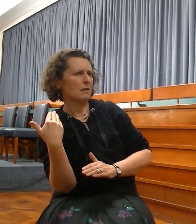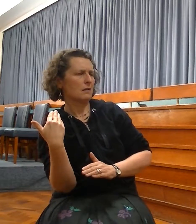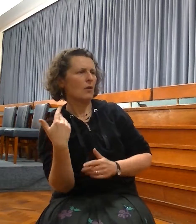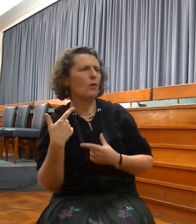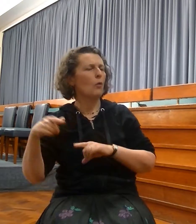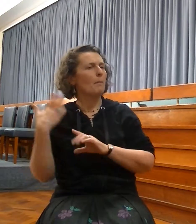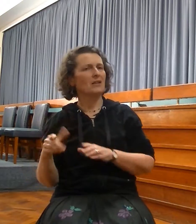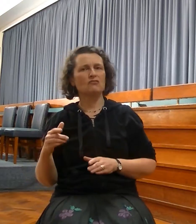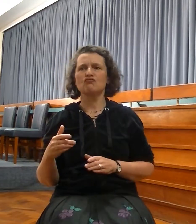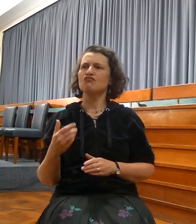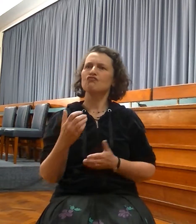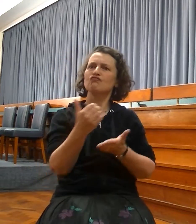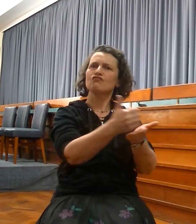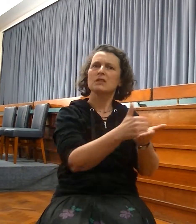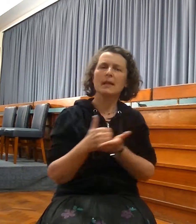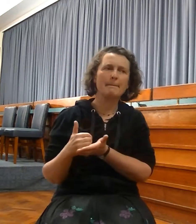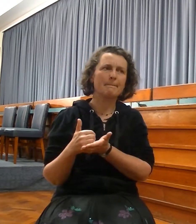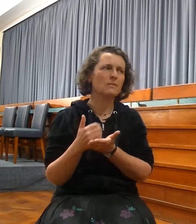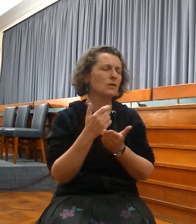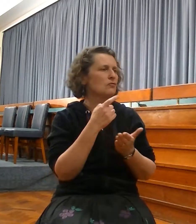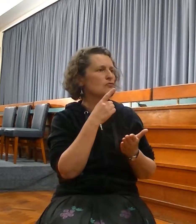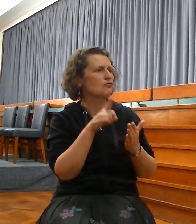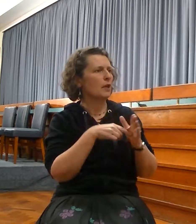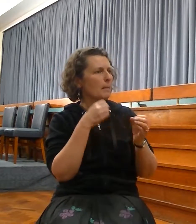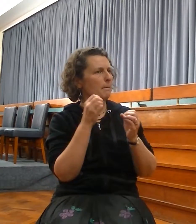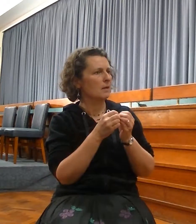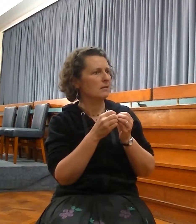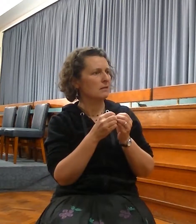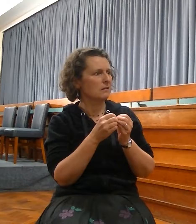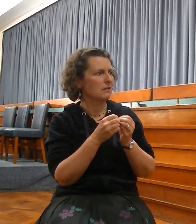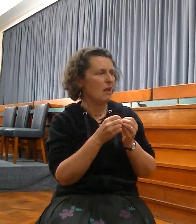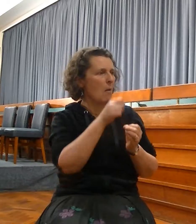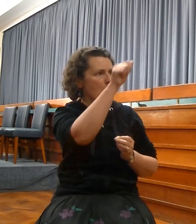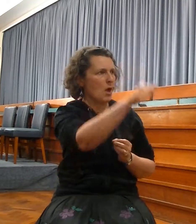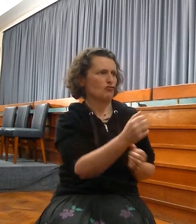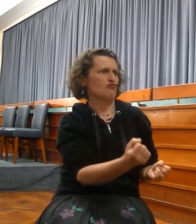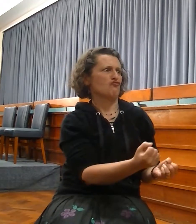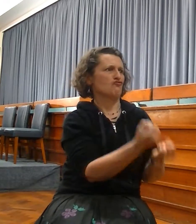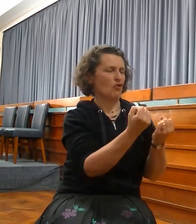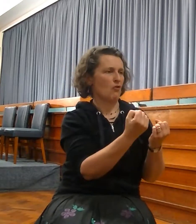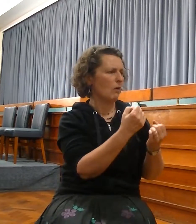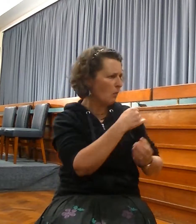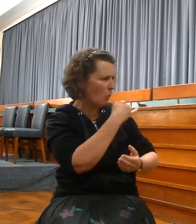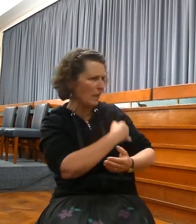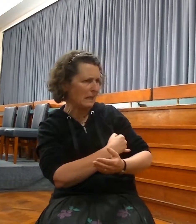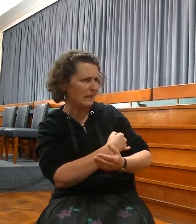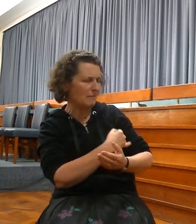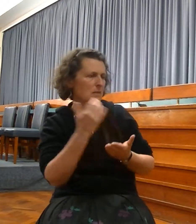and ransomed him from the hand of him, that was stronger than thee. Therefore they shall come and sing in the height of